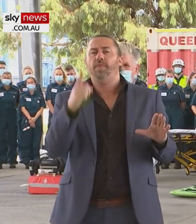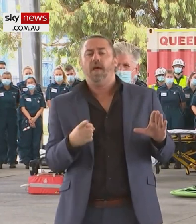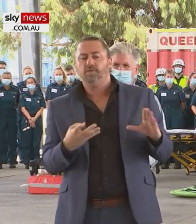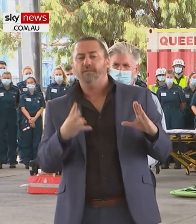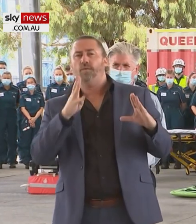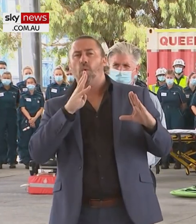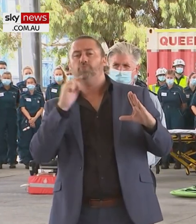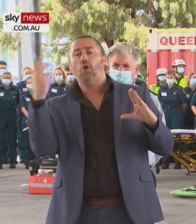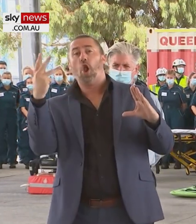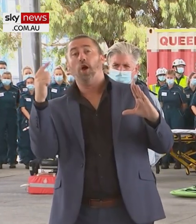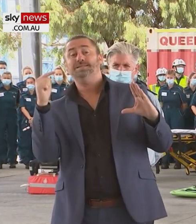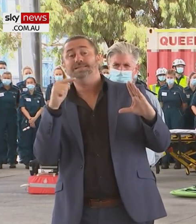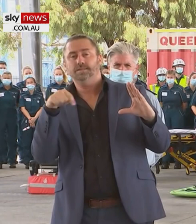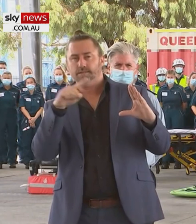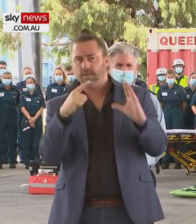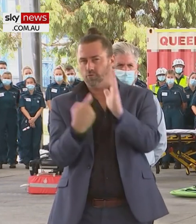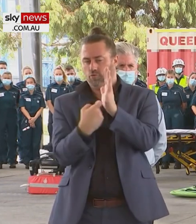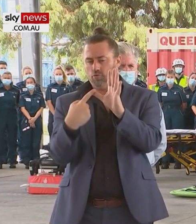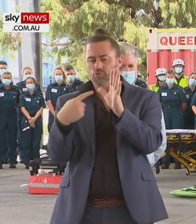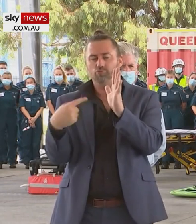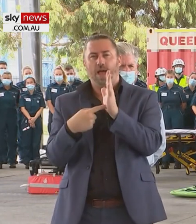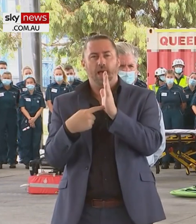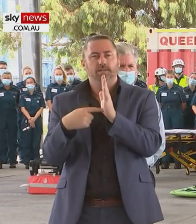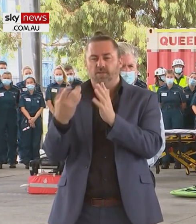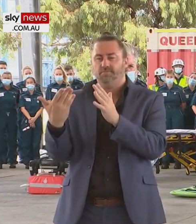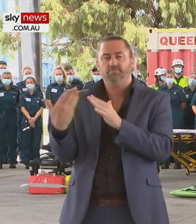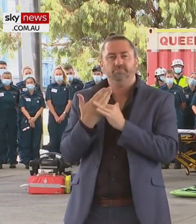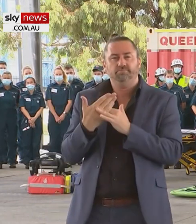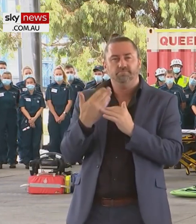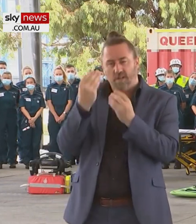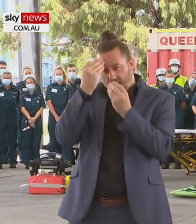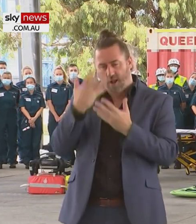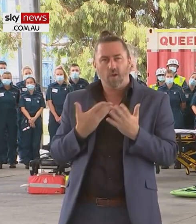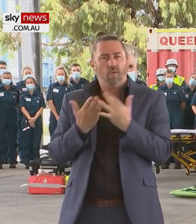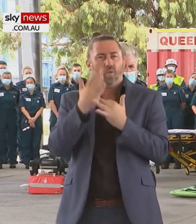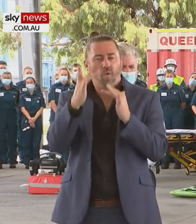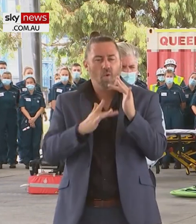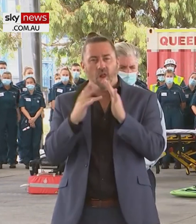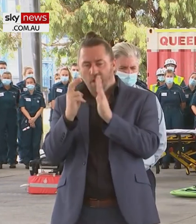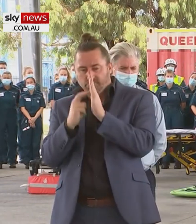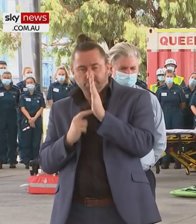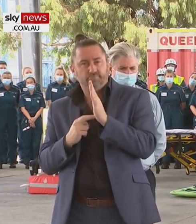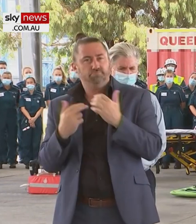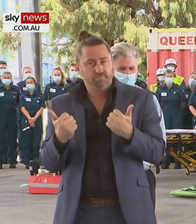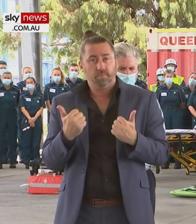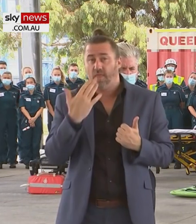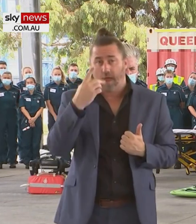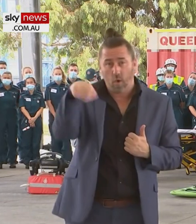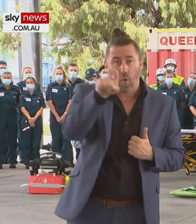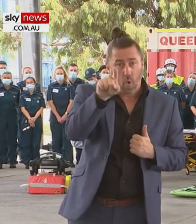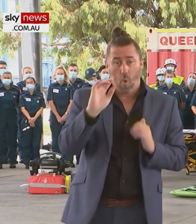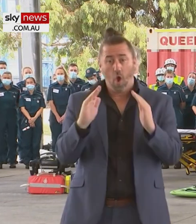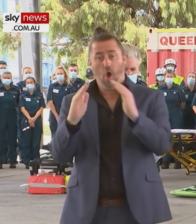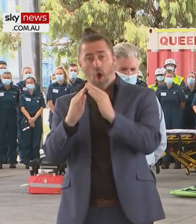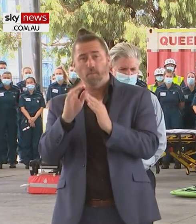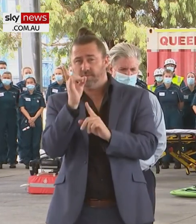those are rapid antigen test registration. So again, thank you to Queenslanders for continuing to register when they